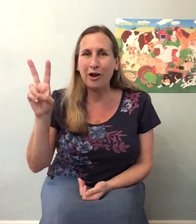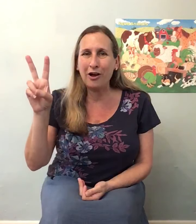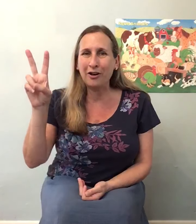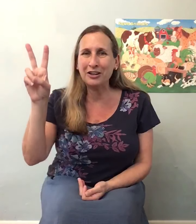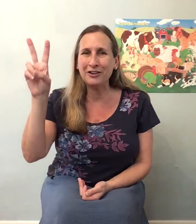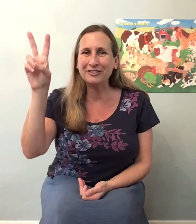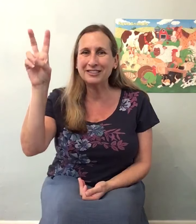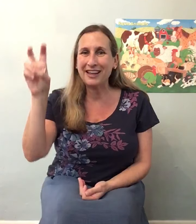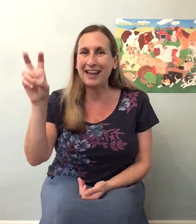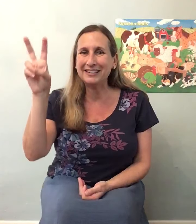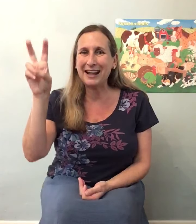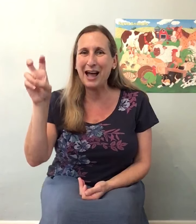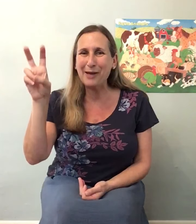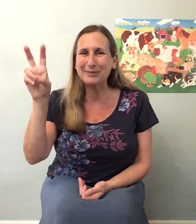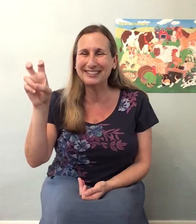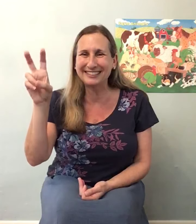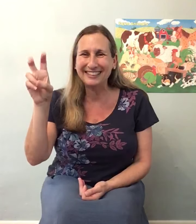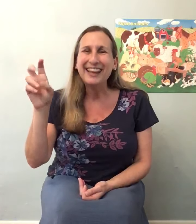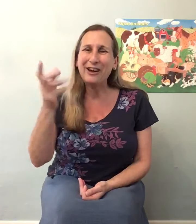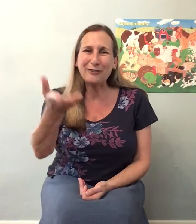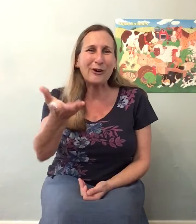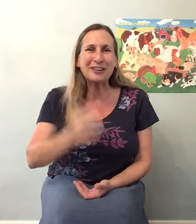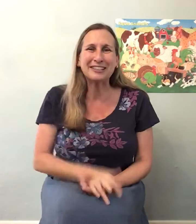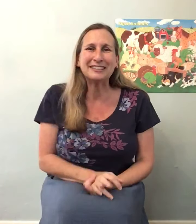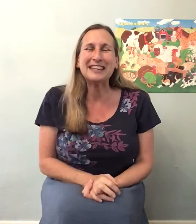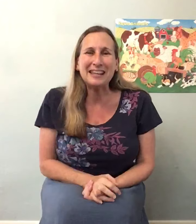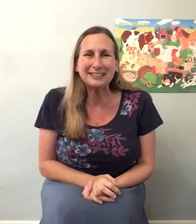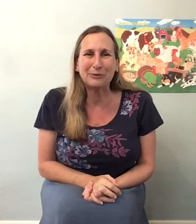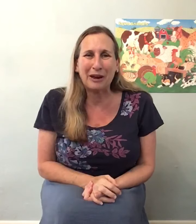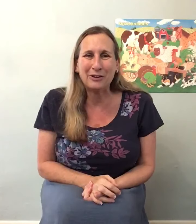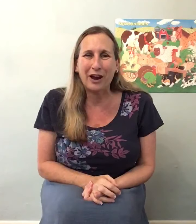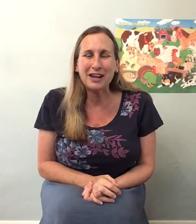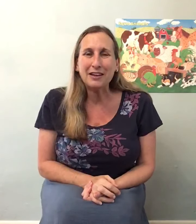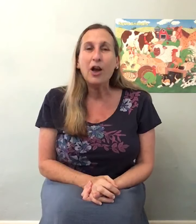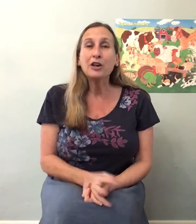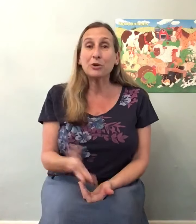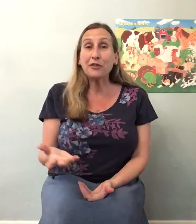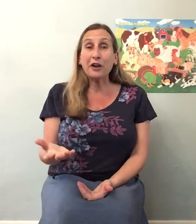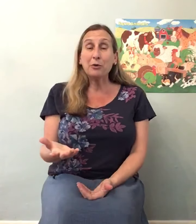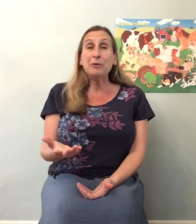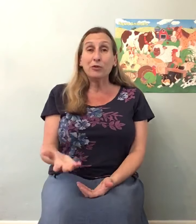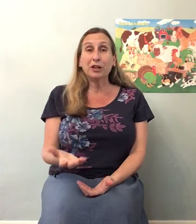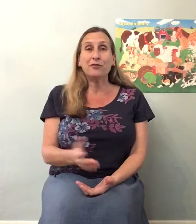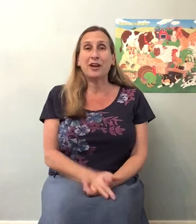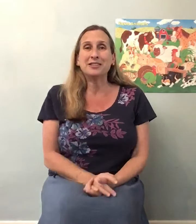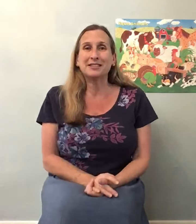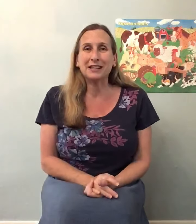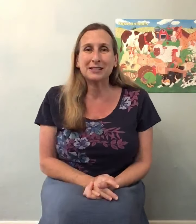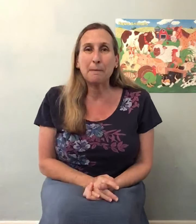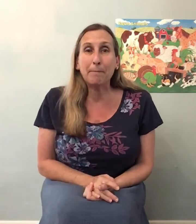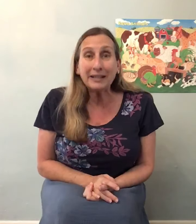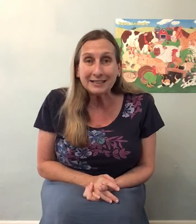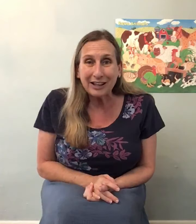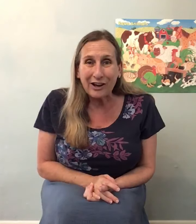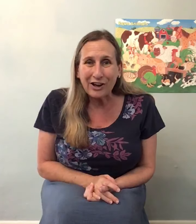ears and it hops. Of course, it's the Easter Bunny, right? So I thought it would be really fun to sing some bunny songs.